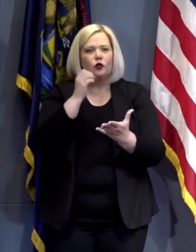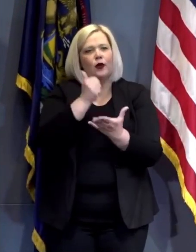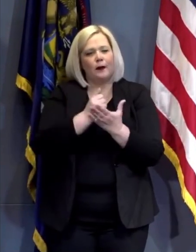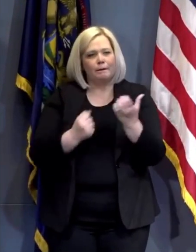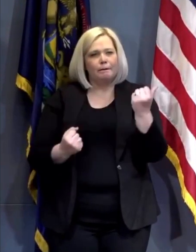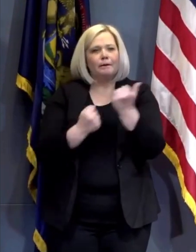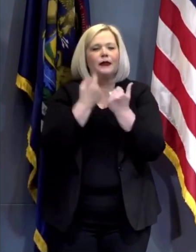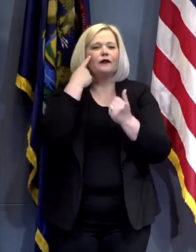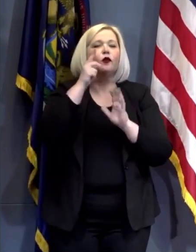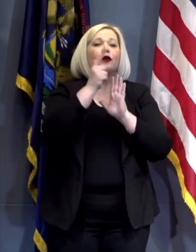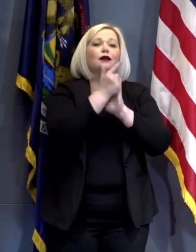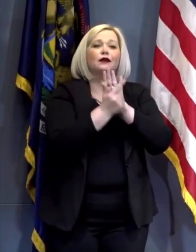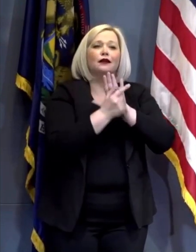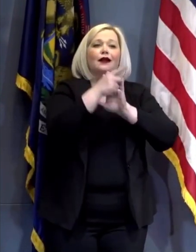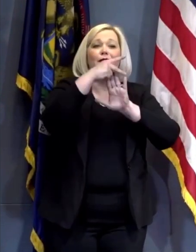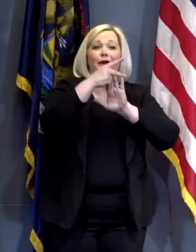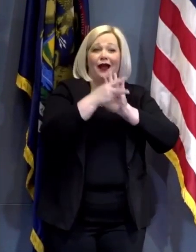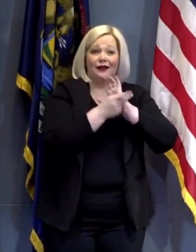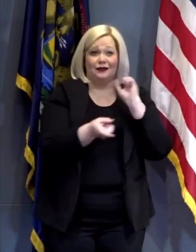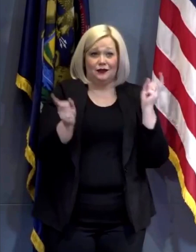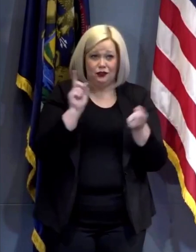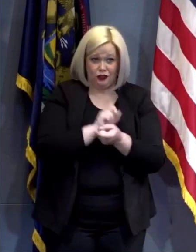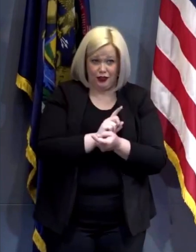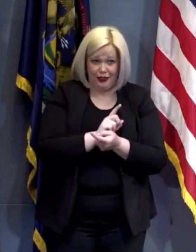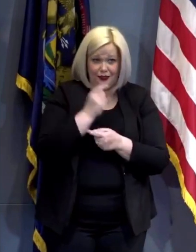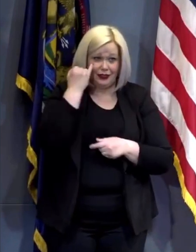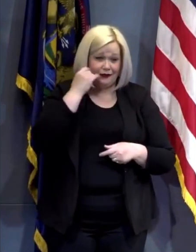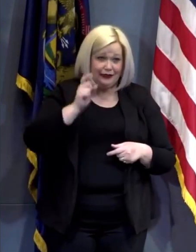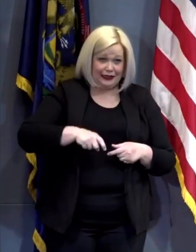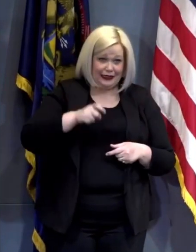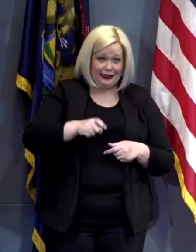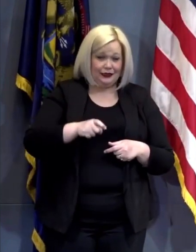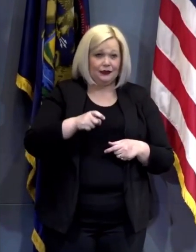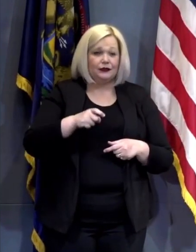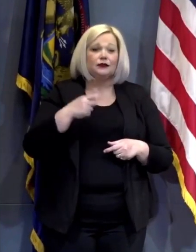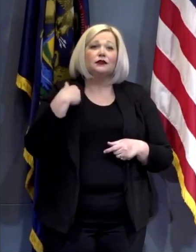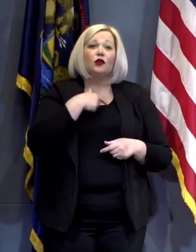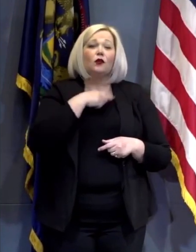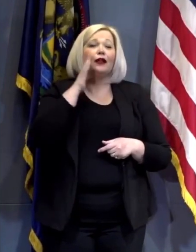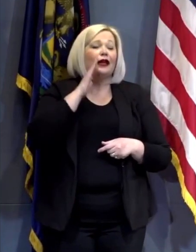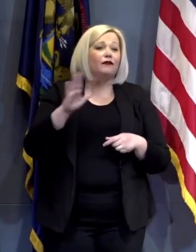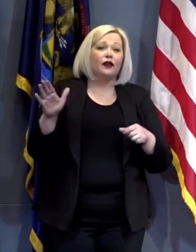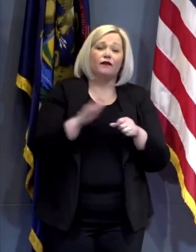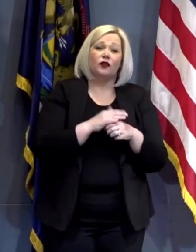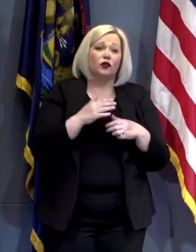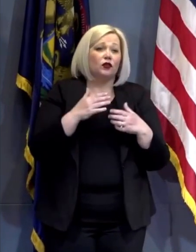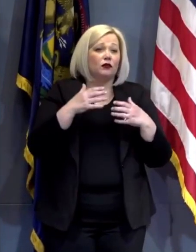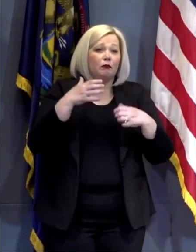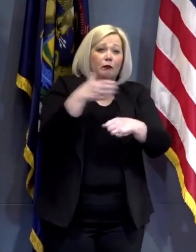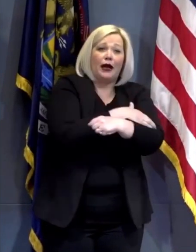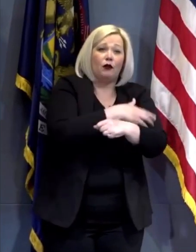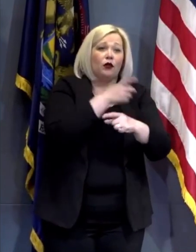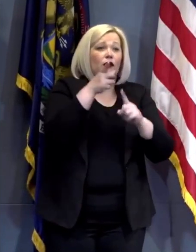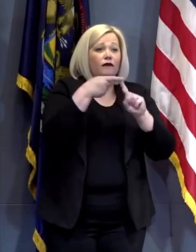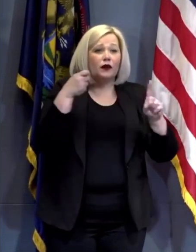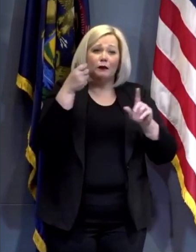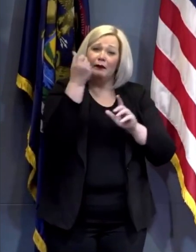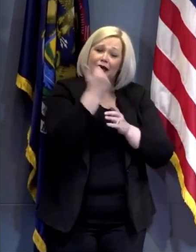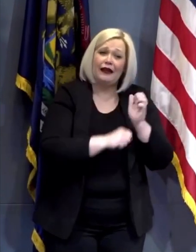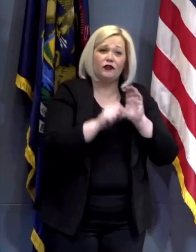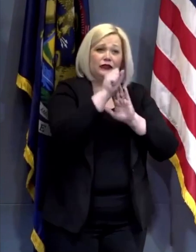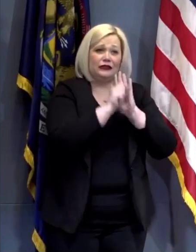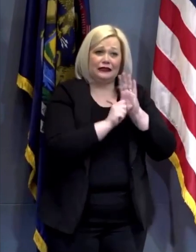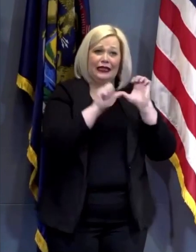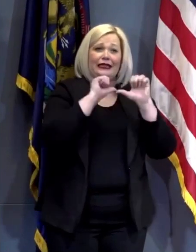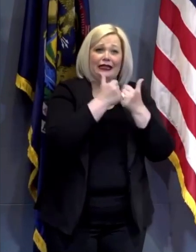policy changes that are necessary. We will have the full weight and power of every state agency and department working with us to bring about